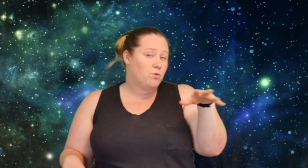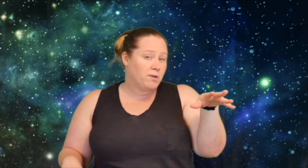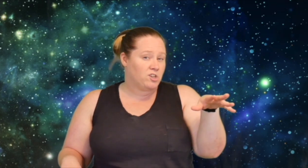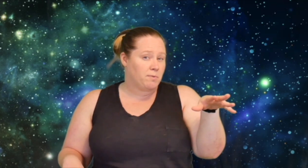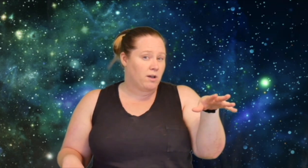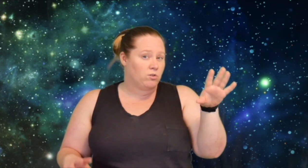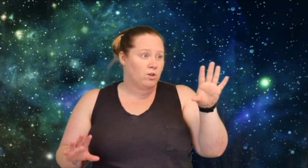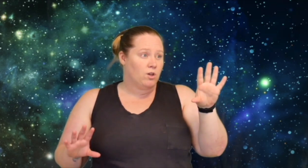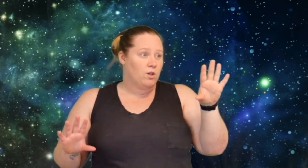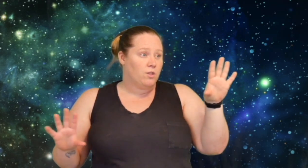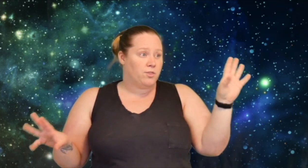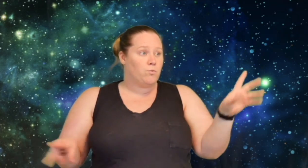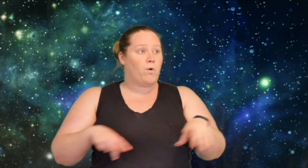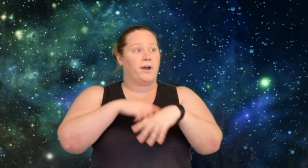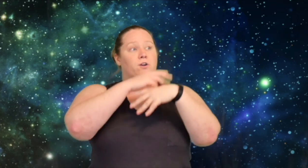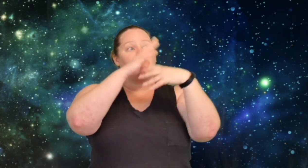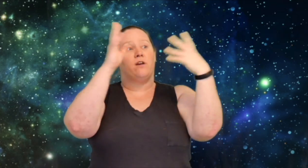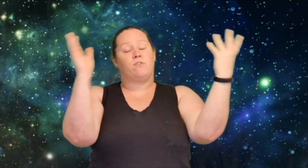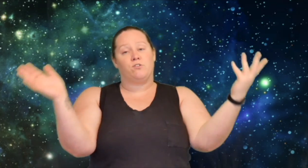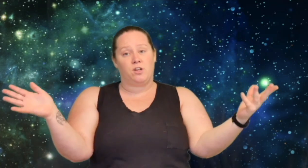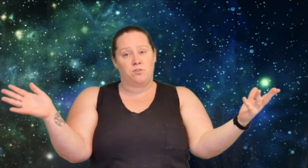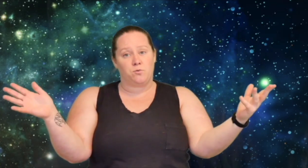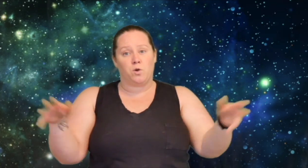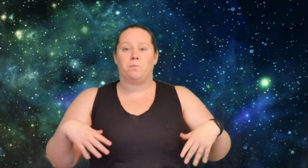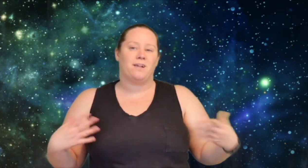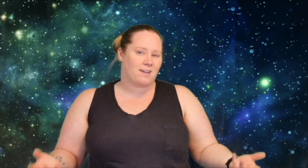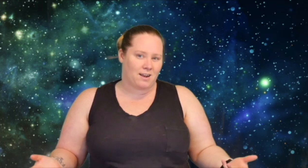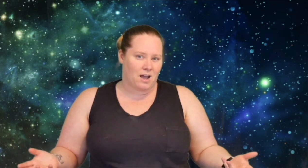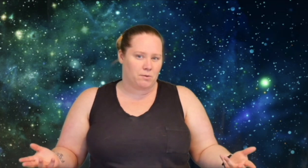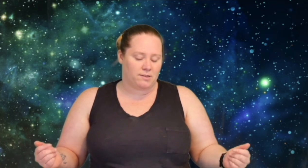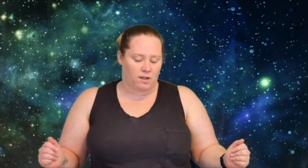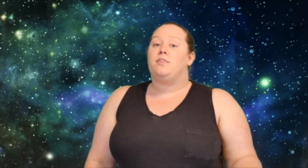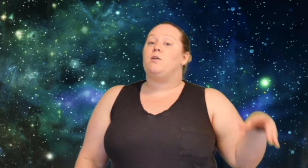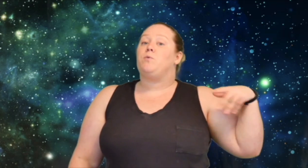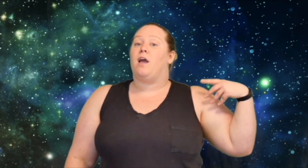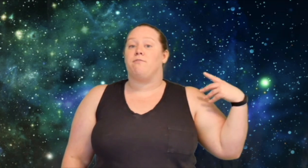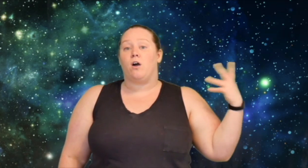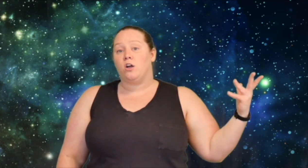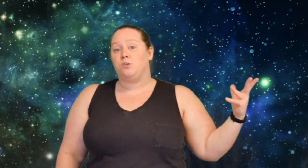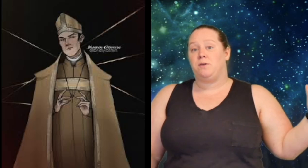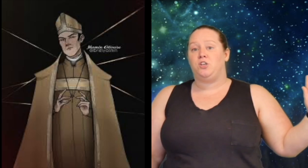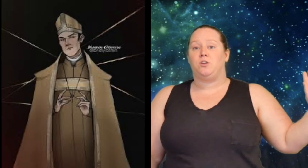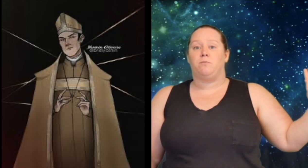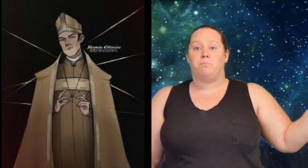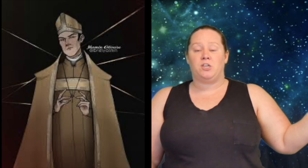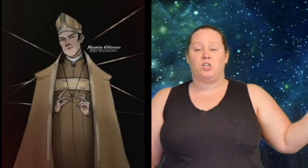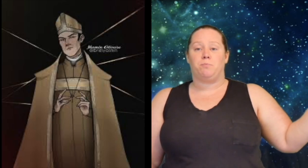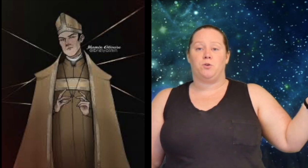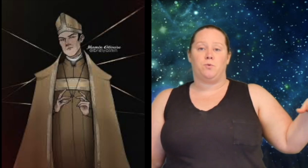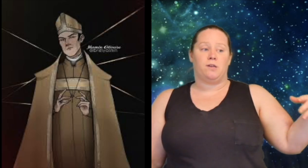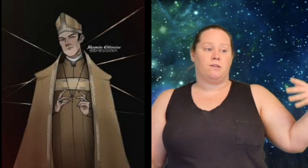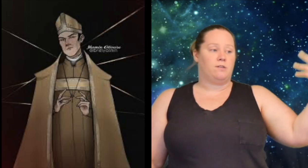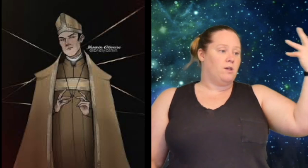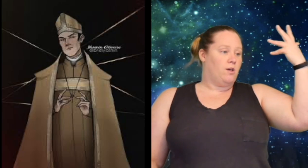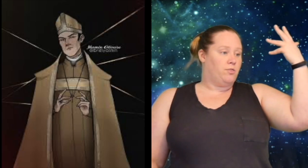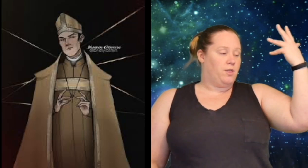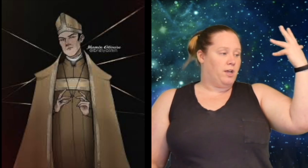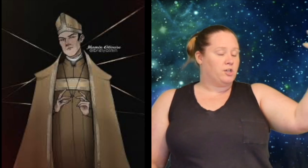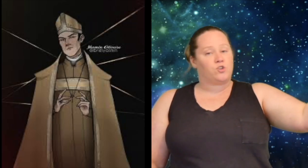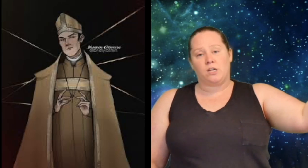much about the wider diversity in this world, but that's kind of how it's set up. Then we have the Archbishop, who is the extreme